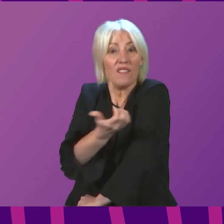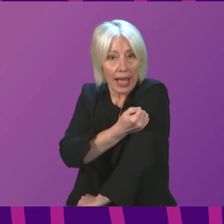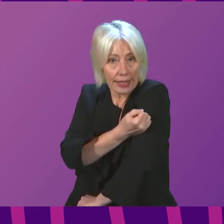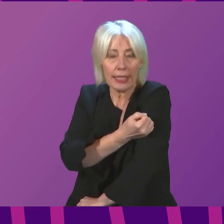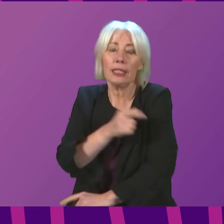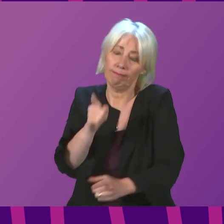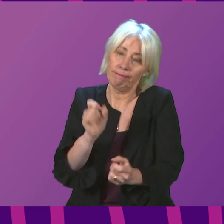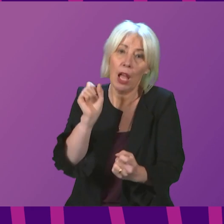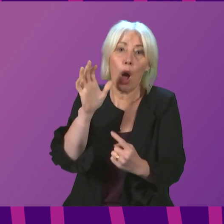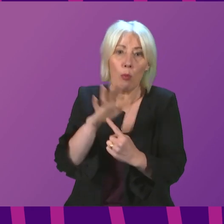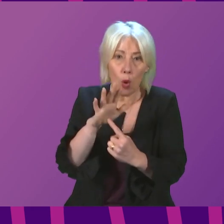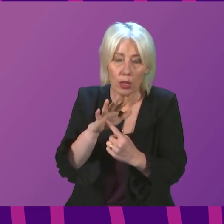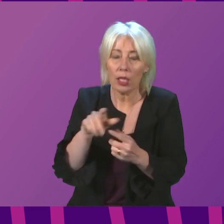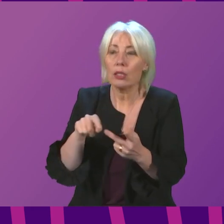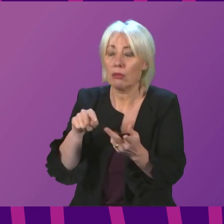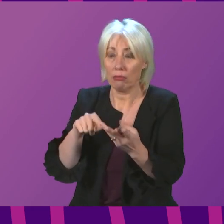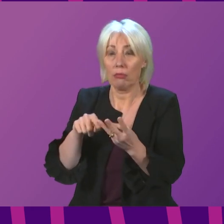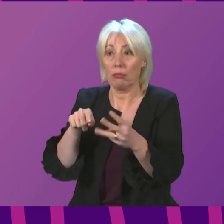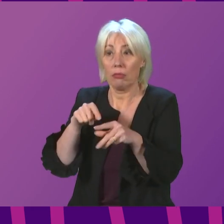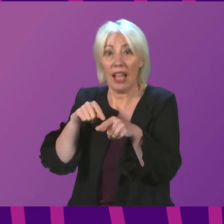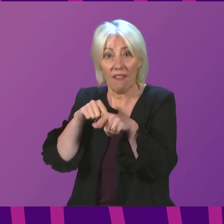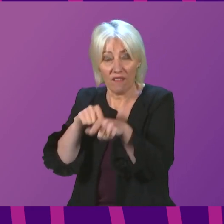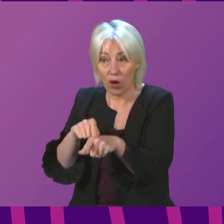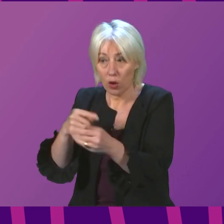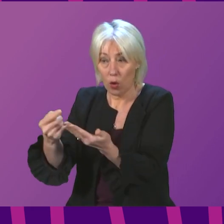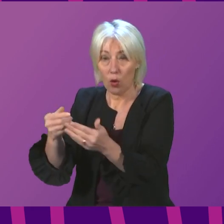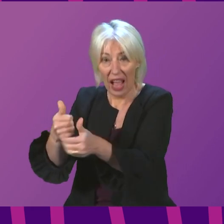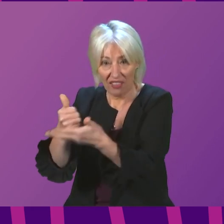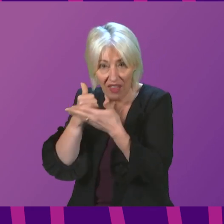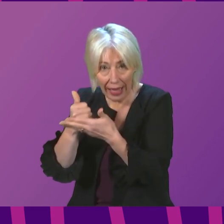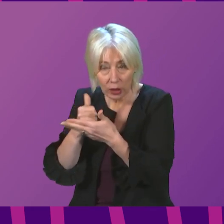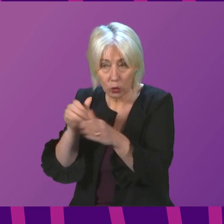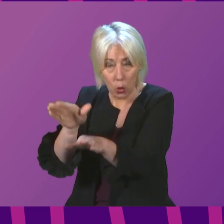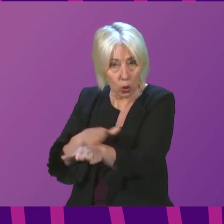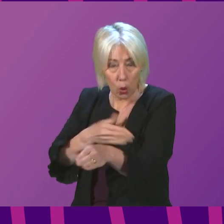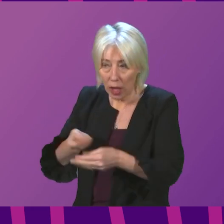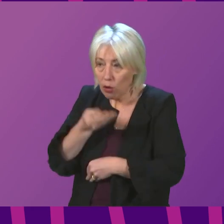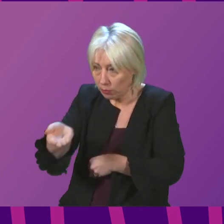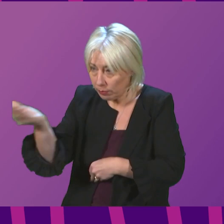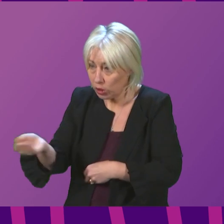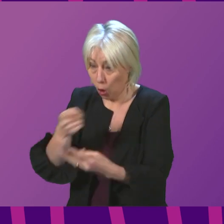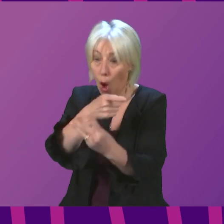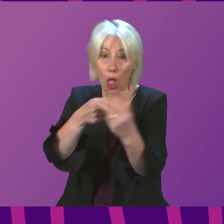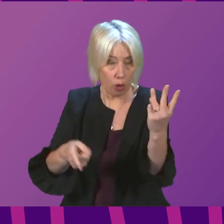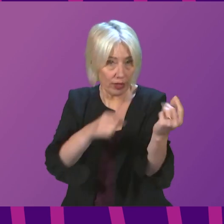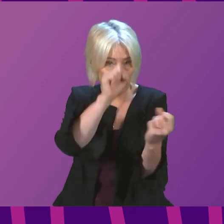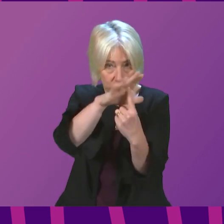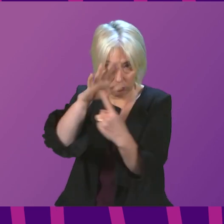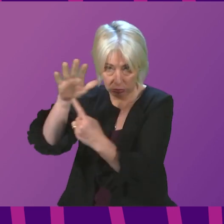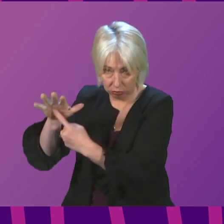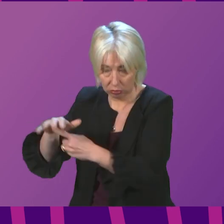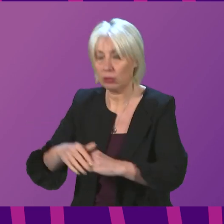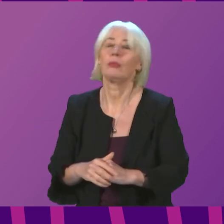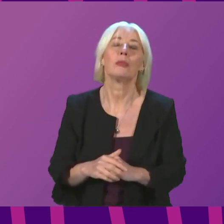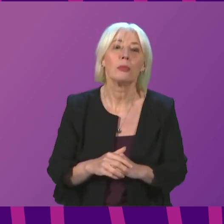really important, and following the advice to slow transmission is also vital at the moment. As I said in response to a previous question,